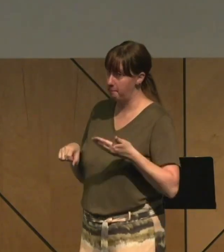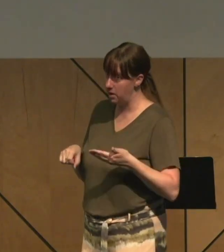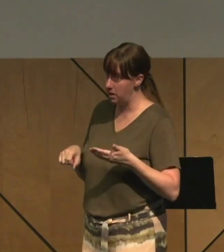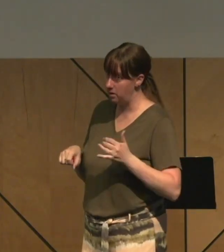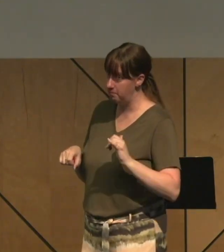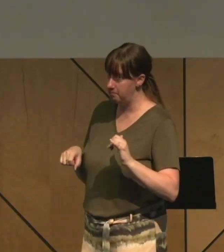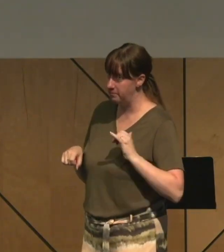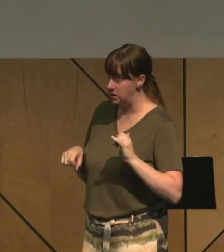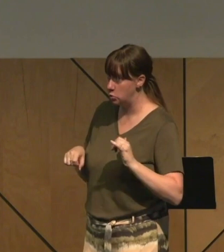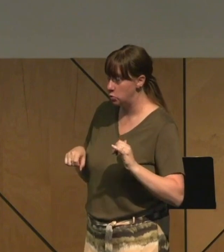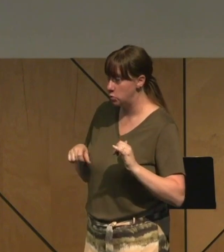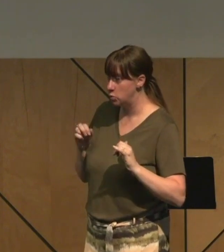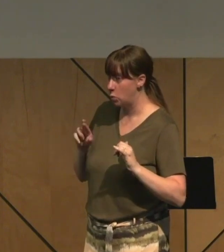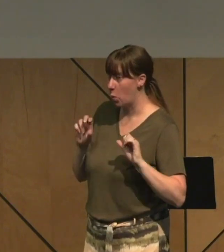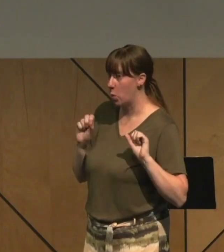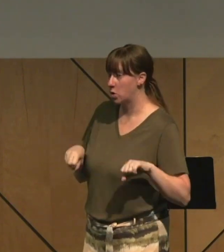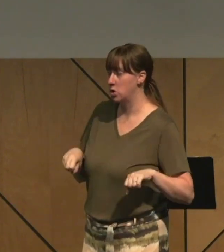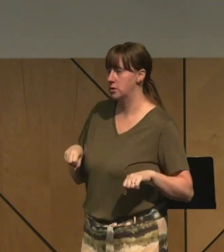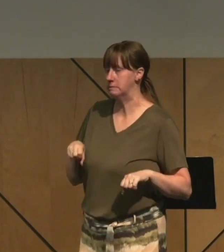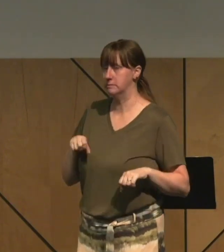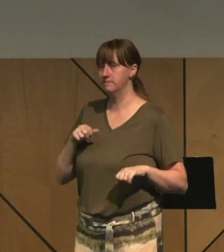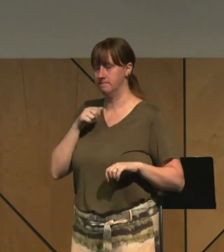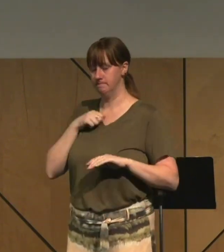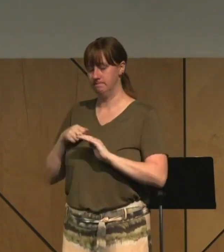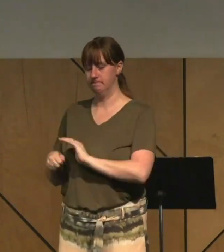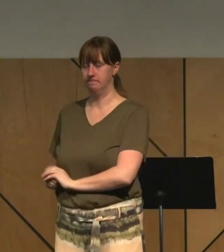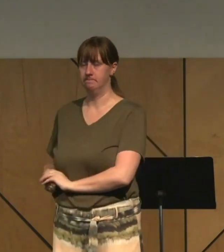or do I keep hiding my sin?